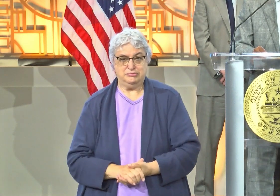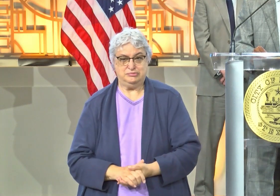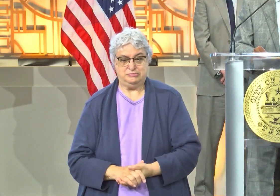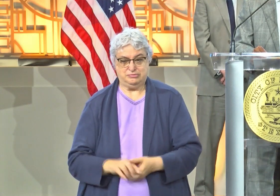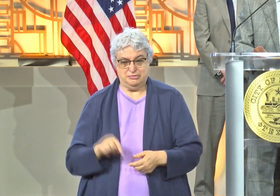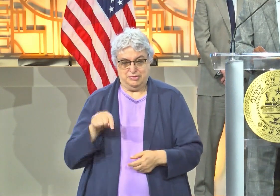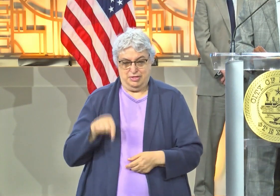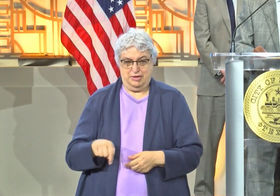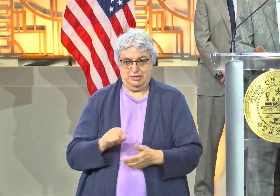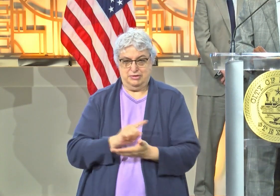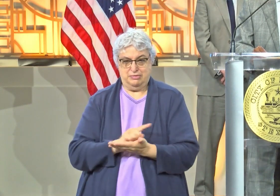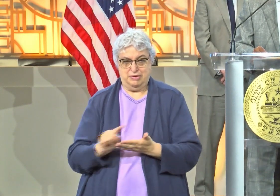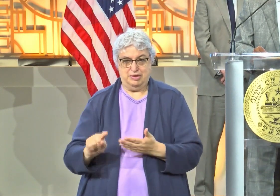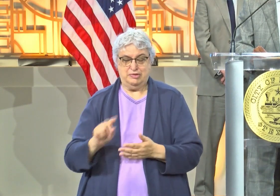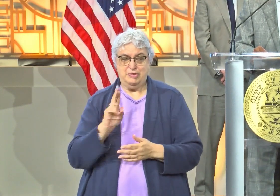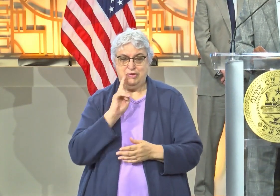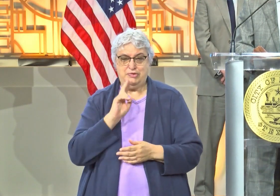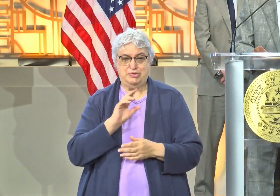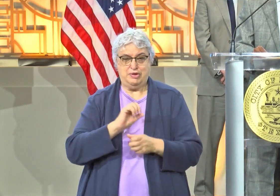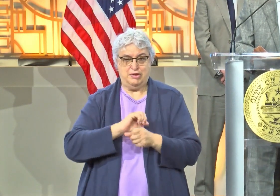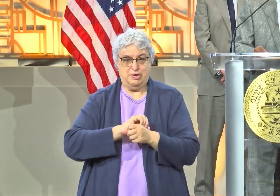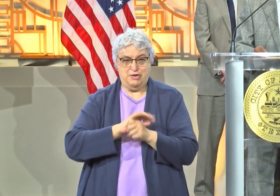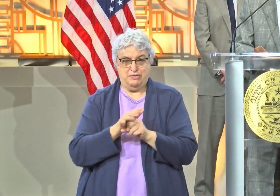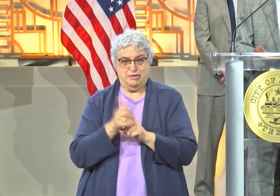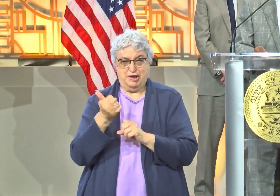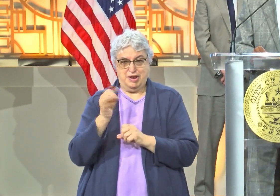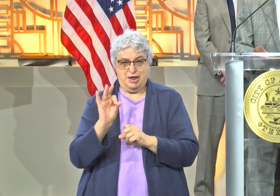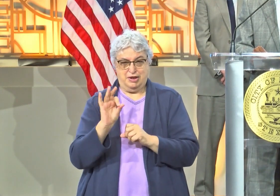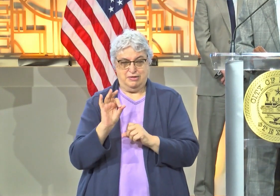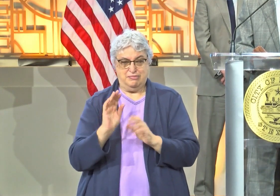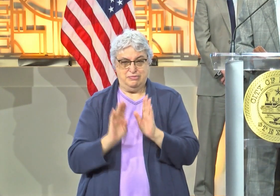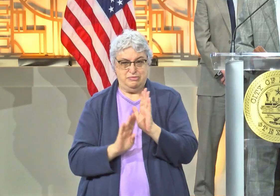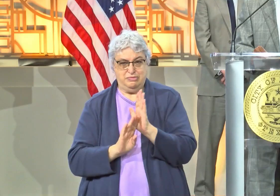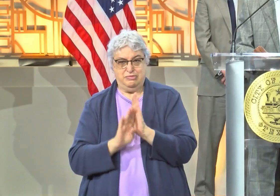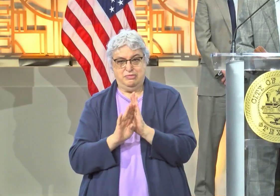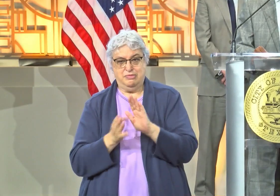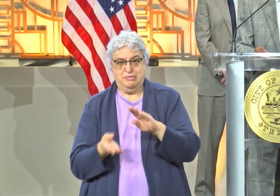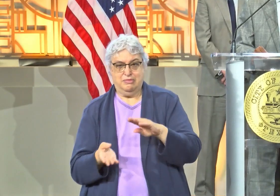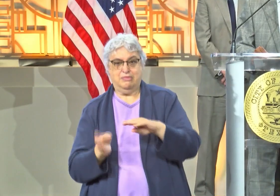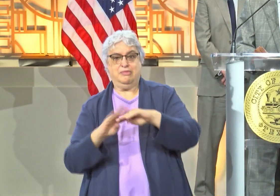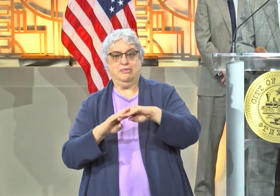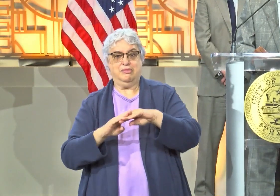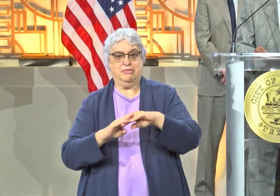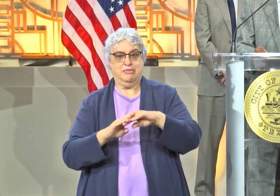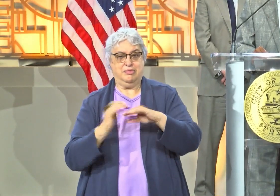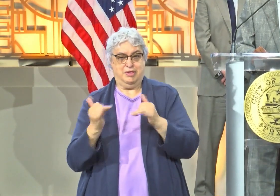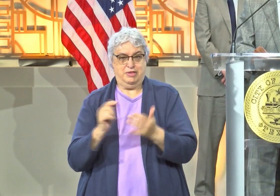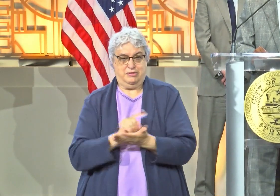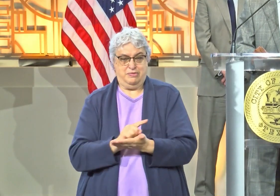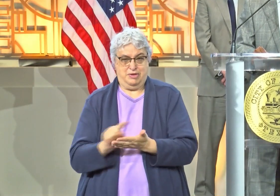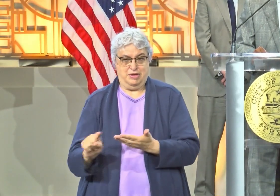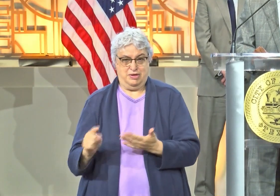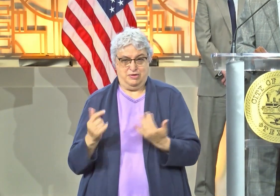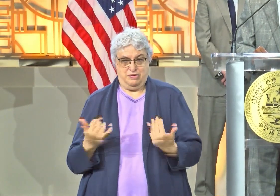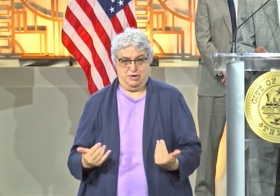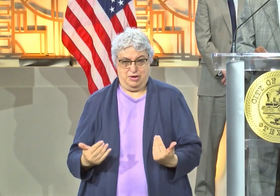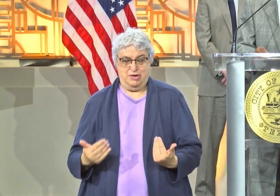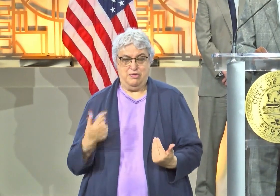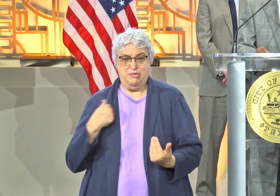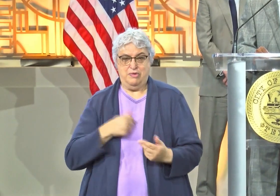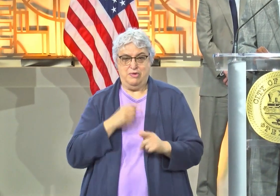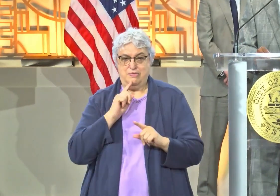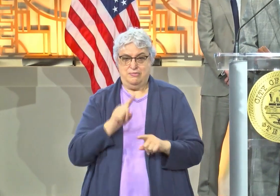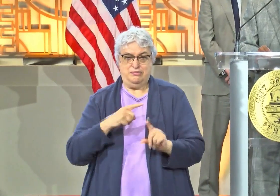week, the Houston COVID-19 positivity rate has climbed back up again. Today, we are